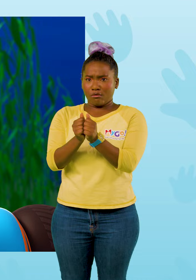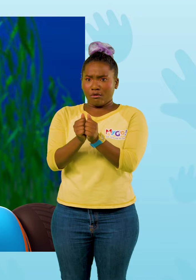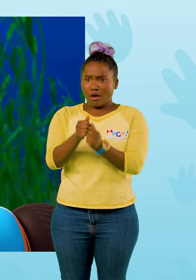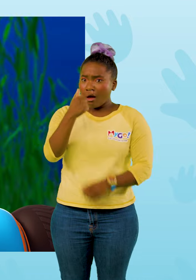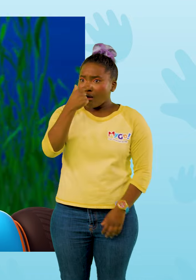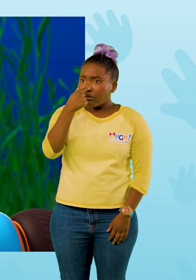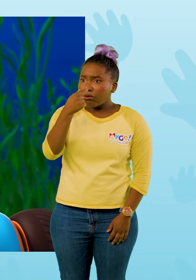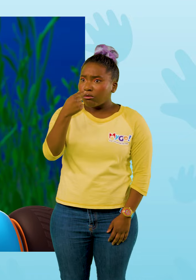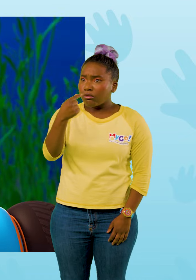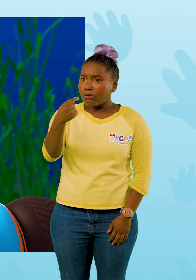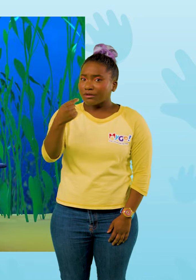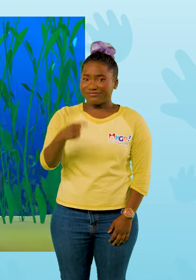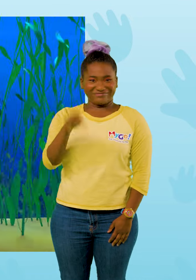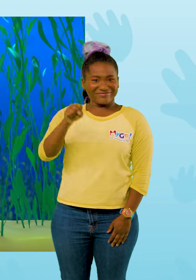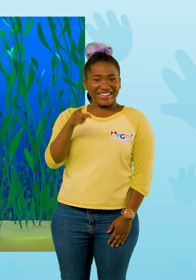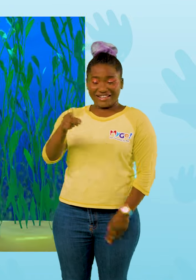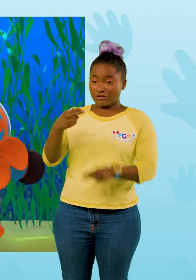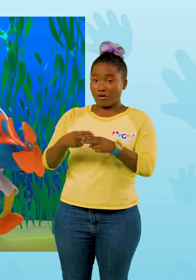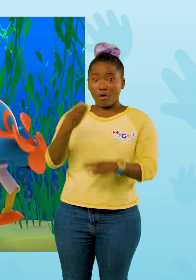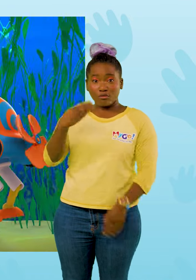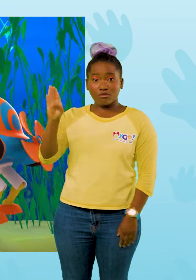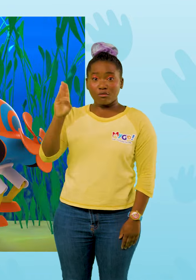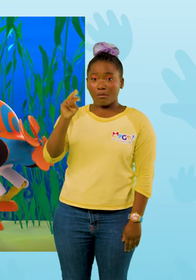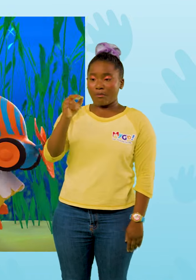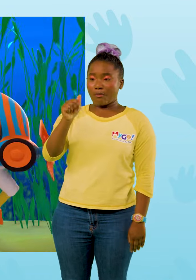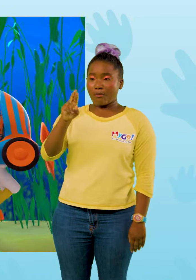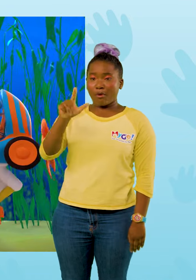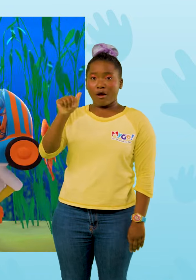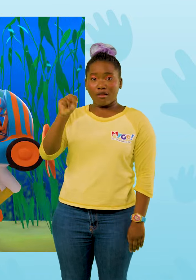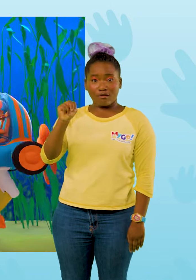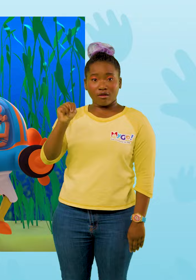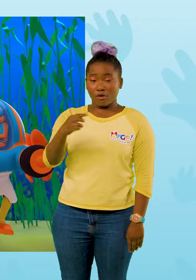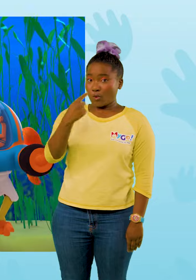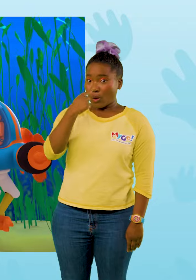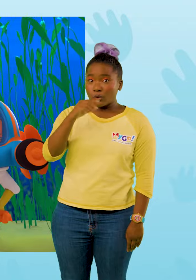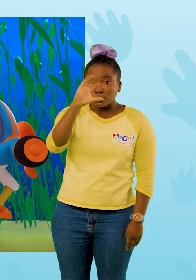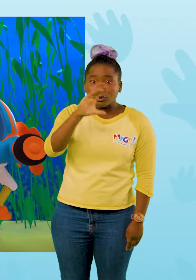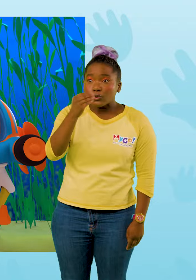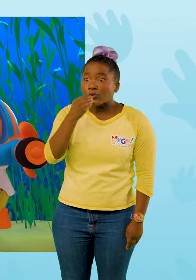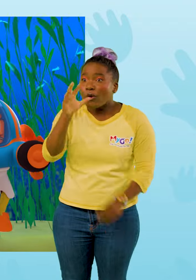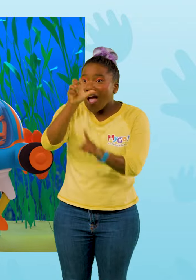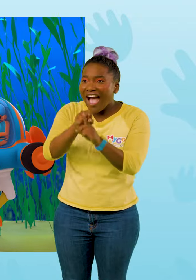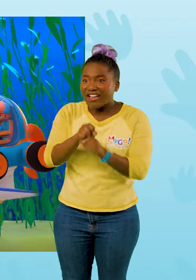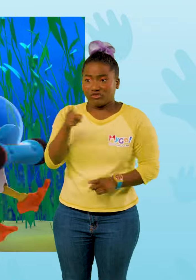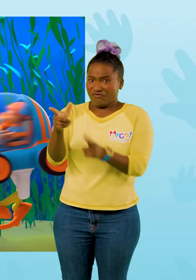long nose. She's a blue marlin. She uses her nose to find and catch food. She's also really fast.